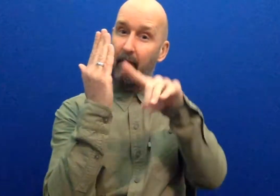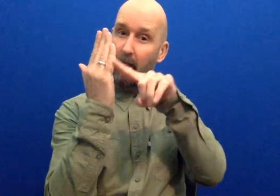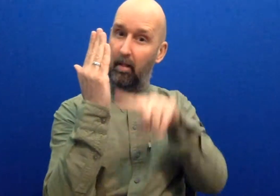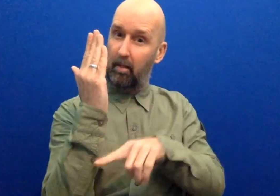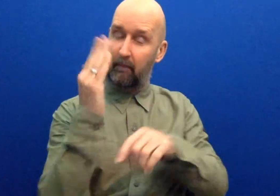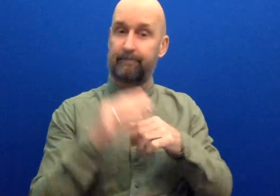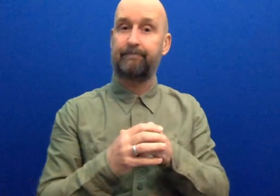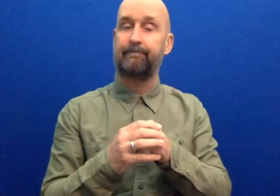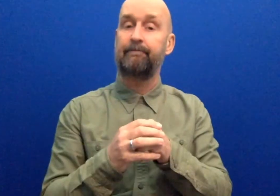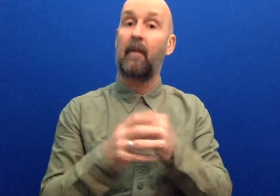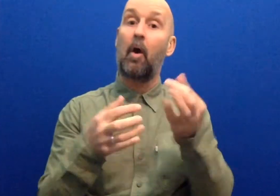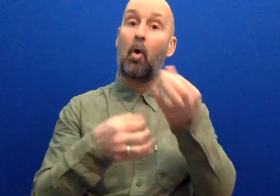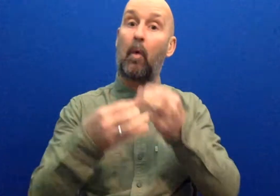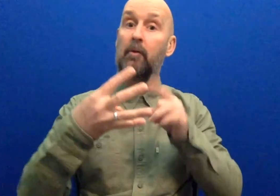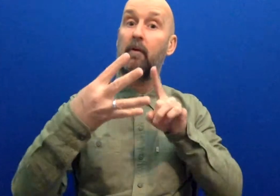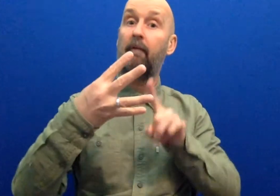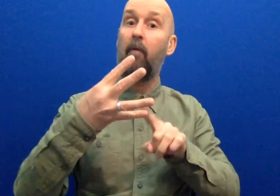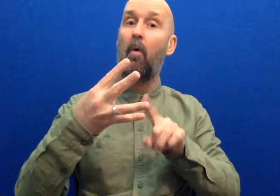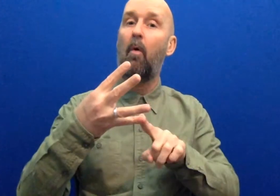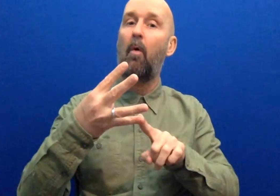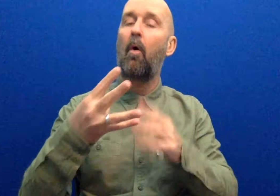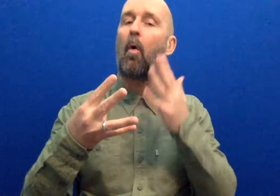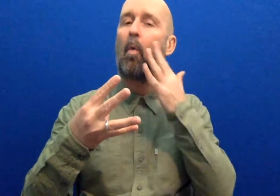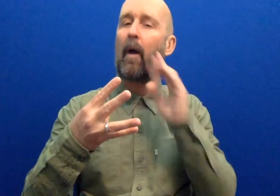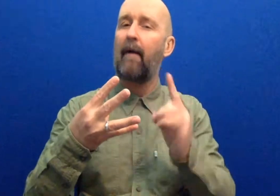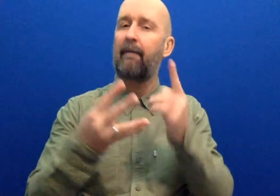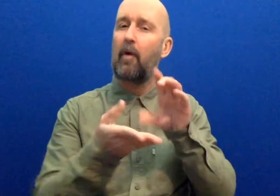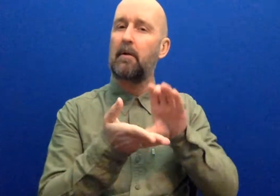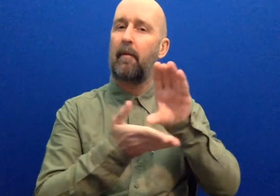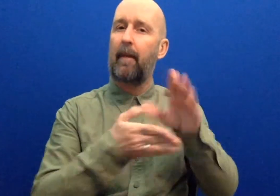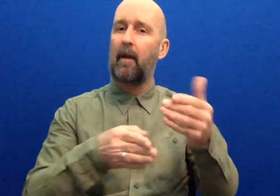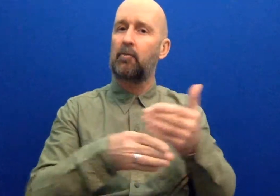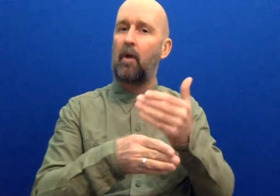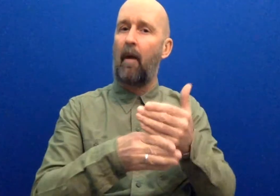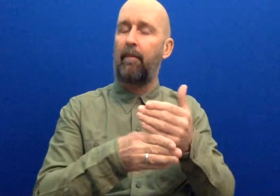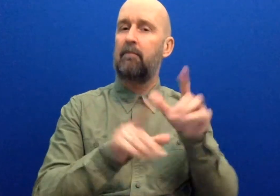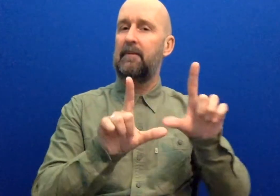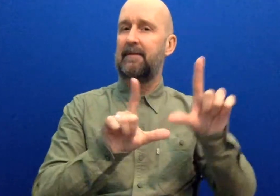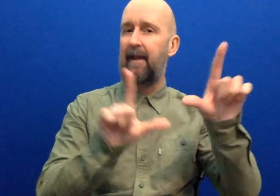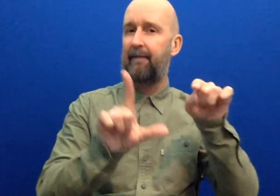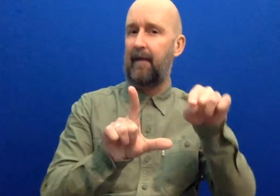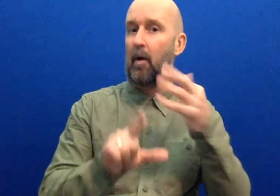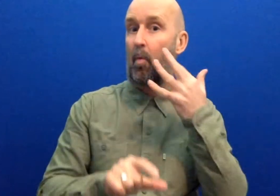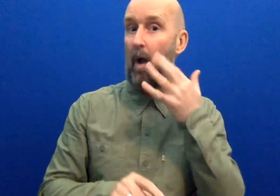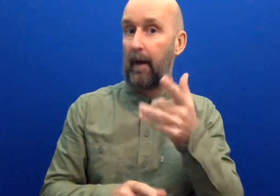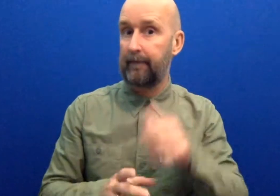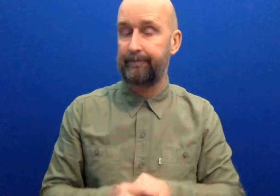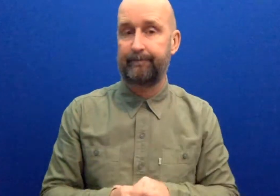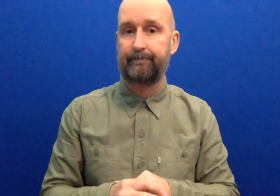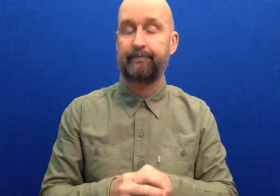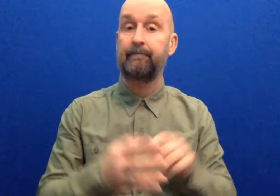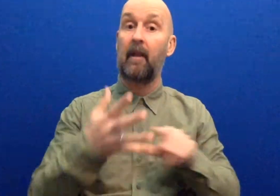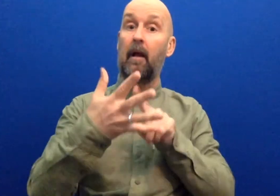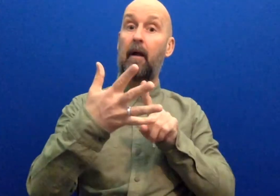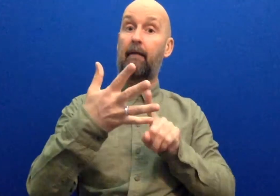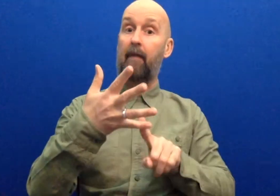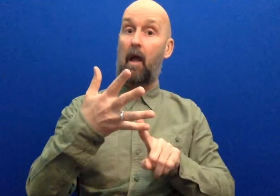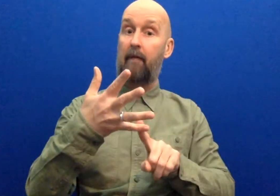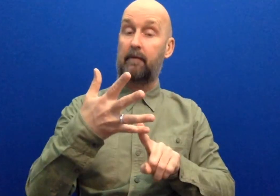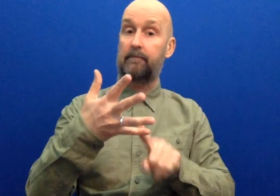4. When did you get your first paid role in TV? 5. Five, do